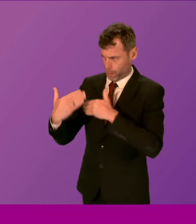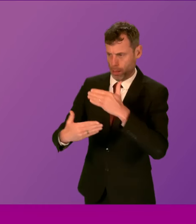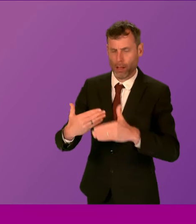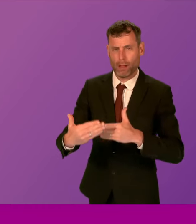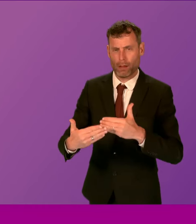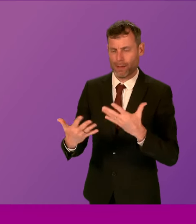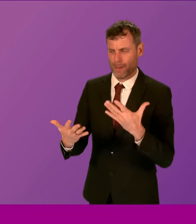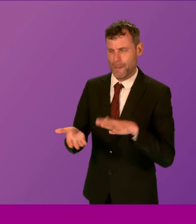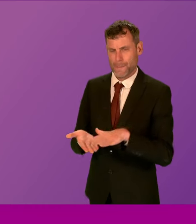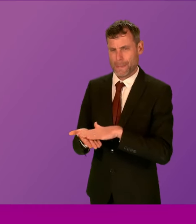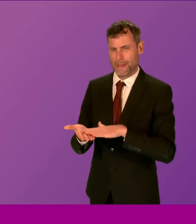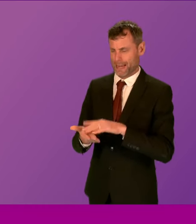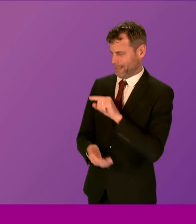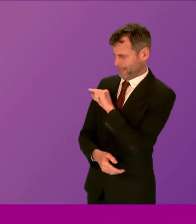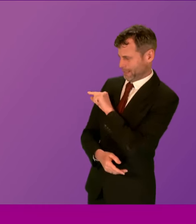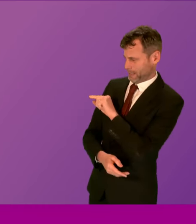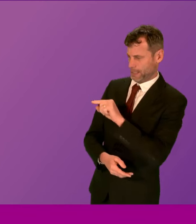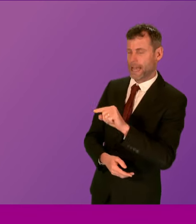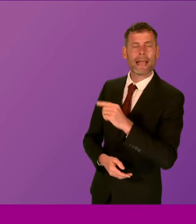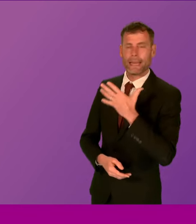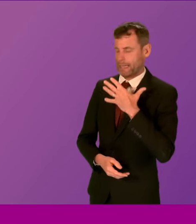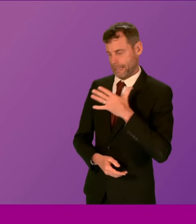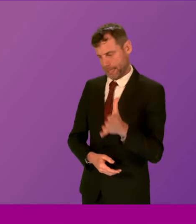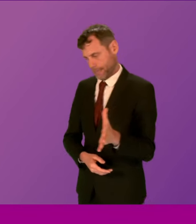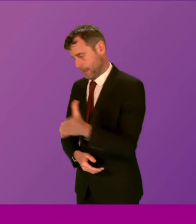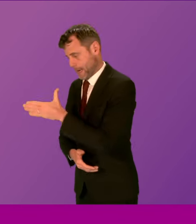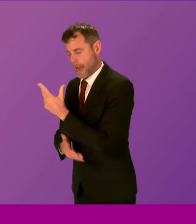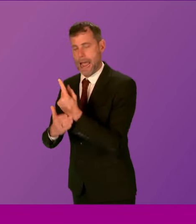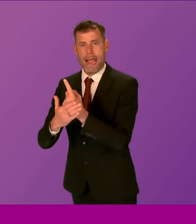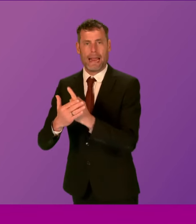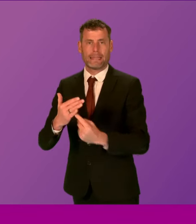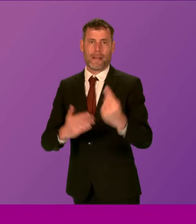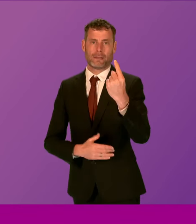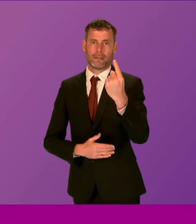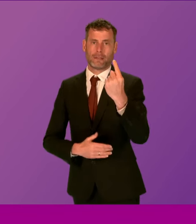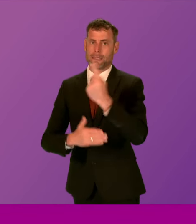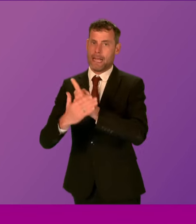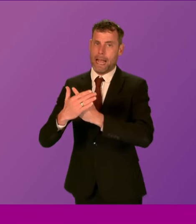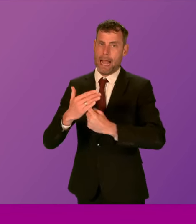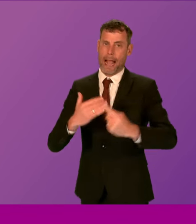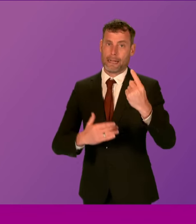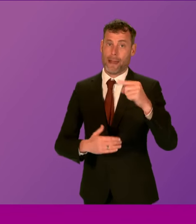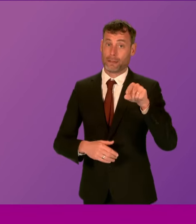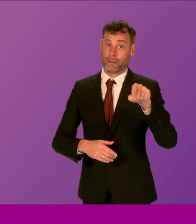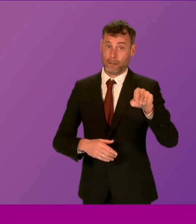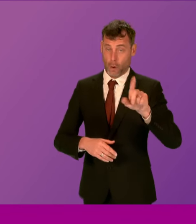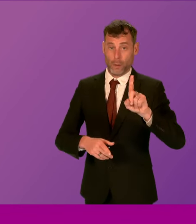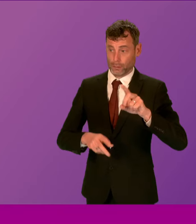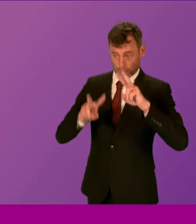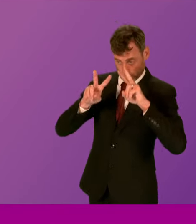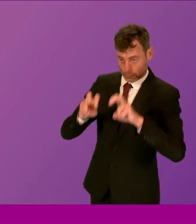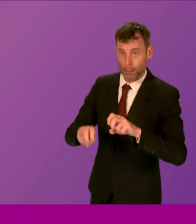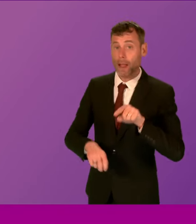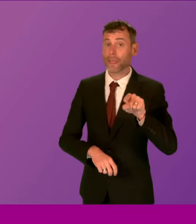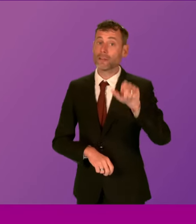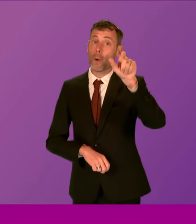it requires it to be led by an individual separate and independent from Scotland's criminal justice system. First